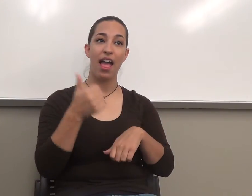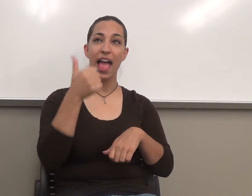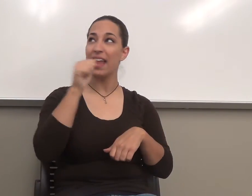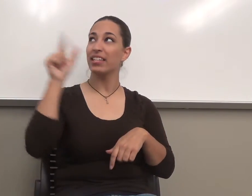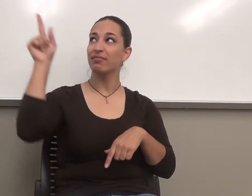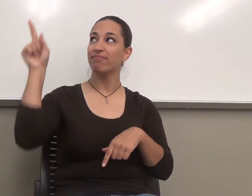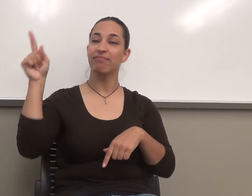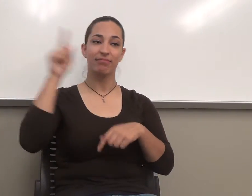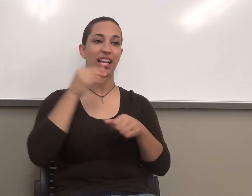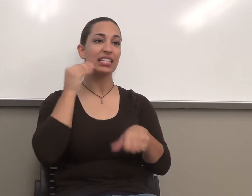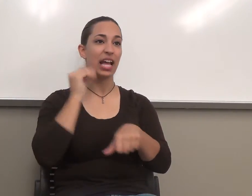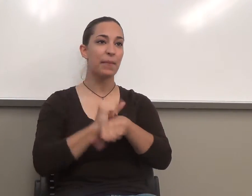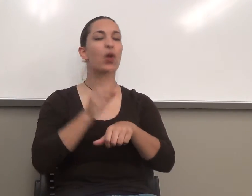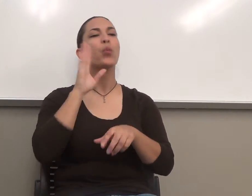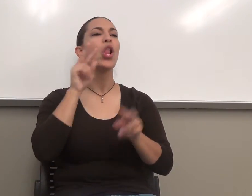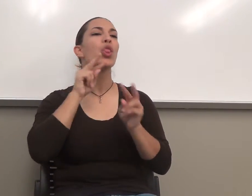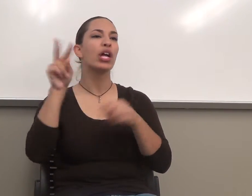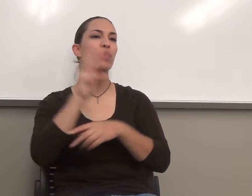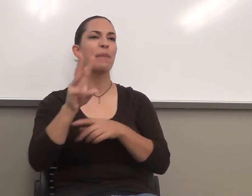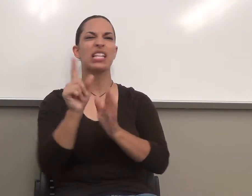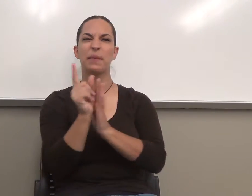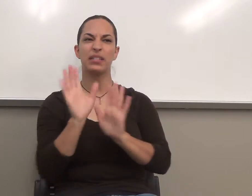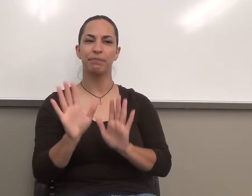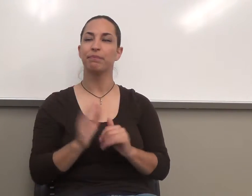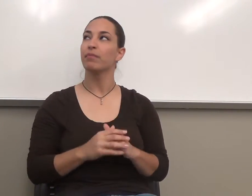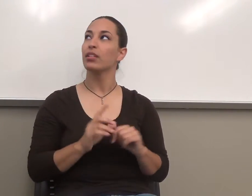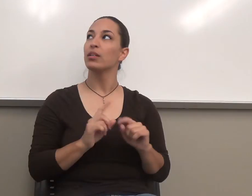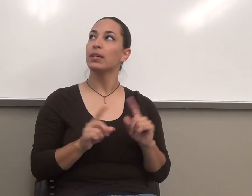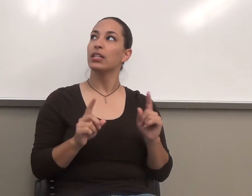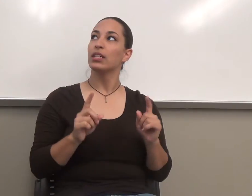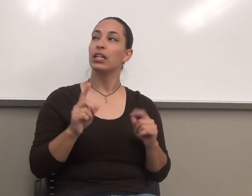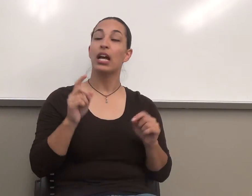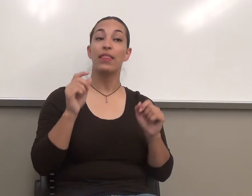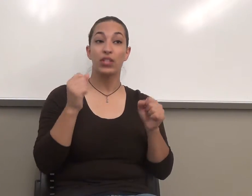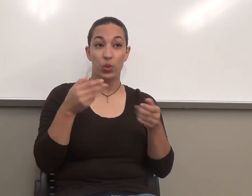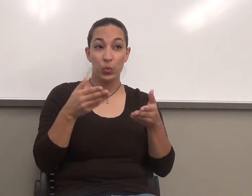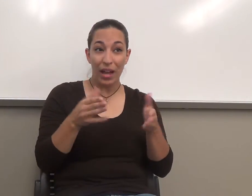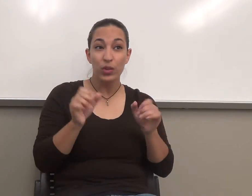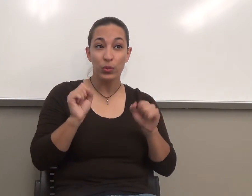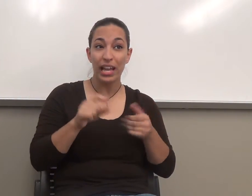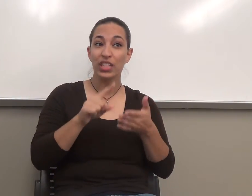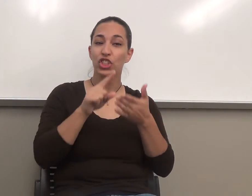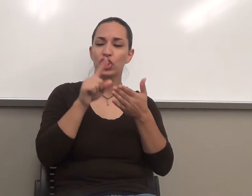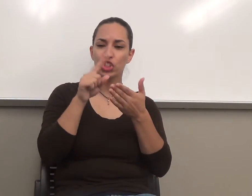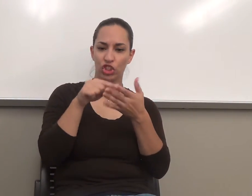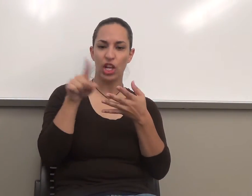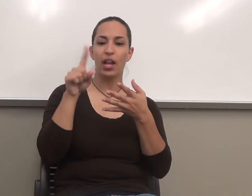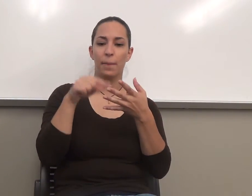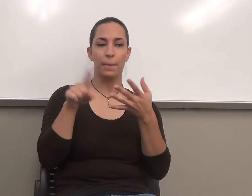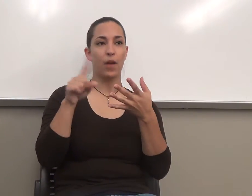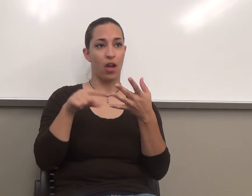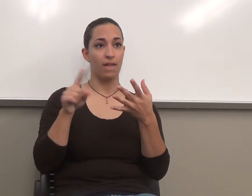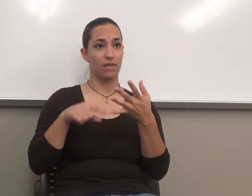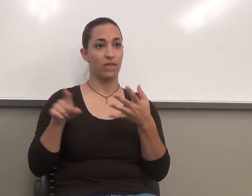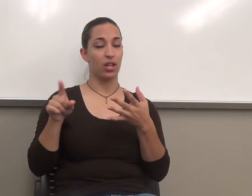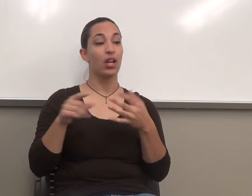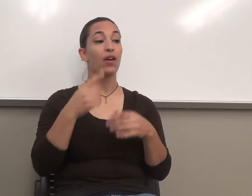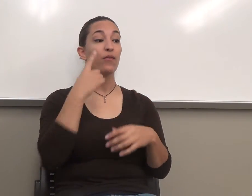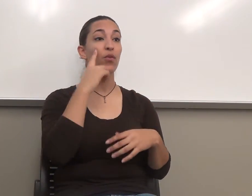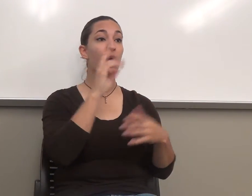We'll look at the website in just a minute. There is a way you can check them all. And for the papers, because